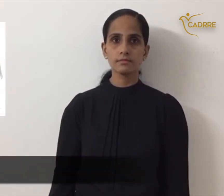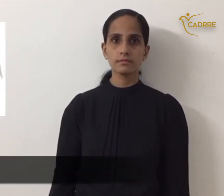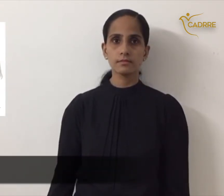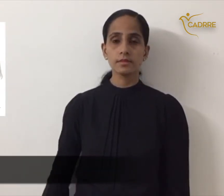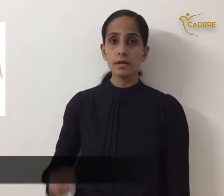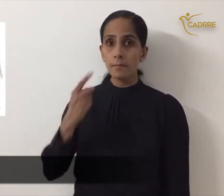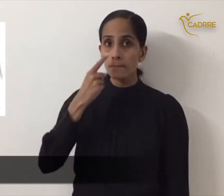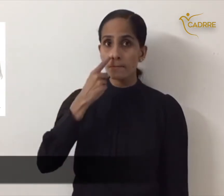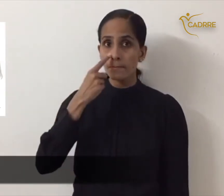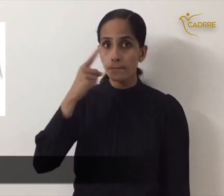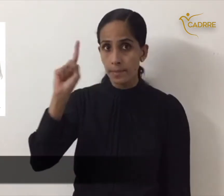mother